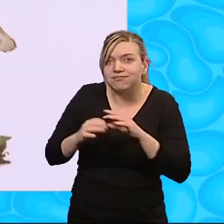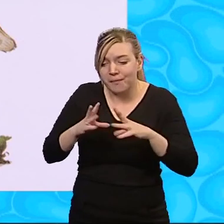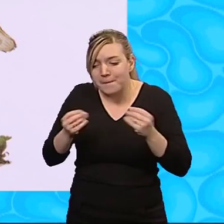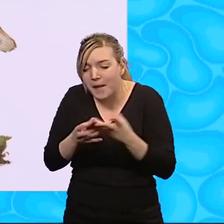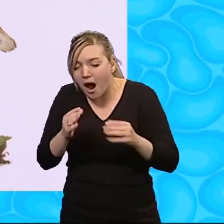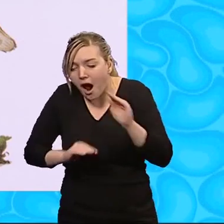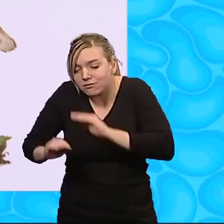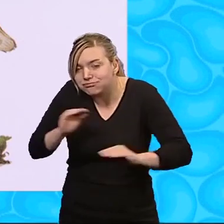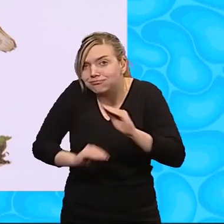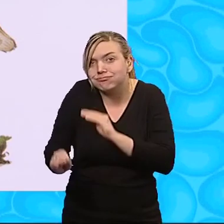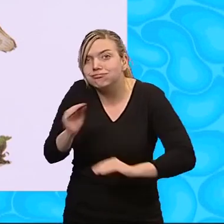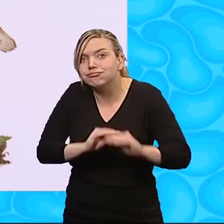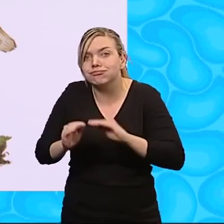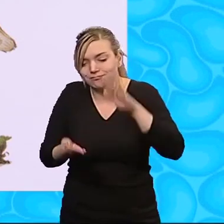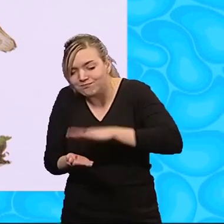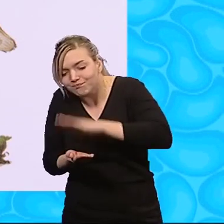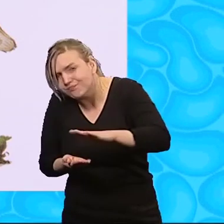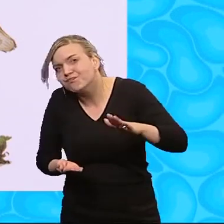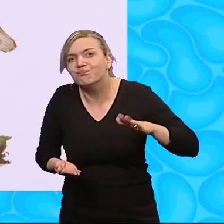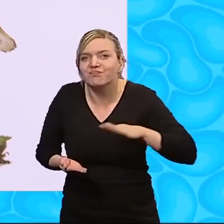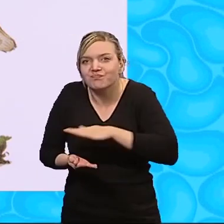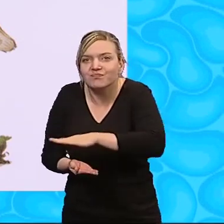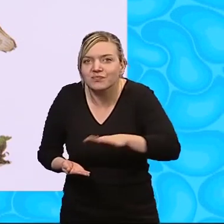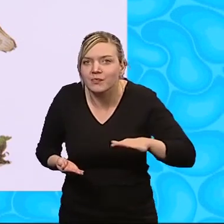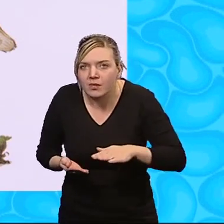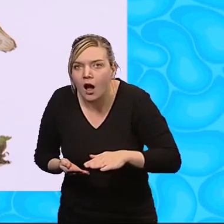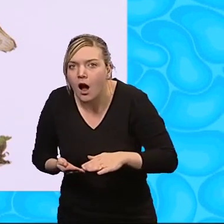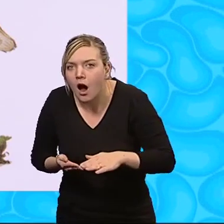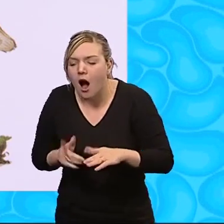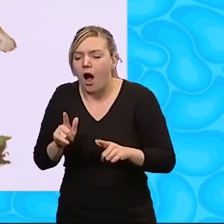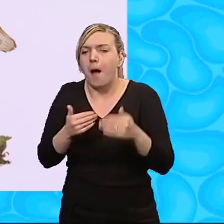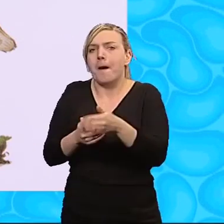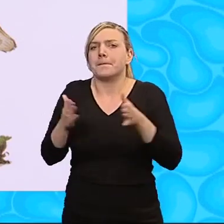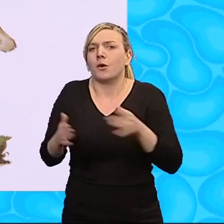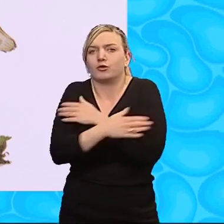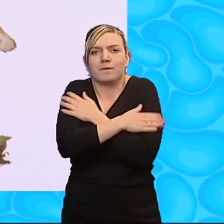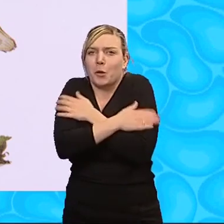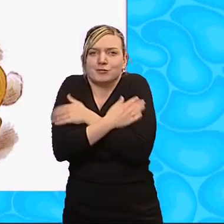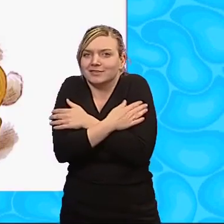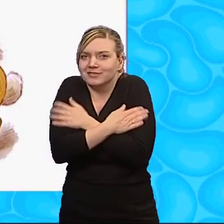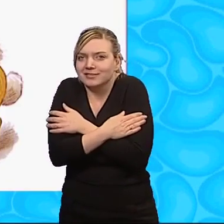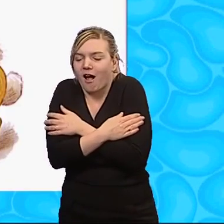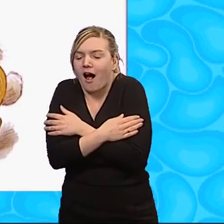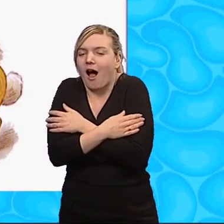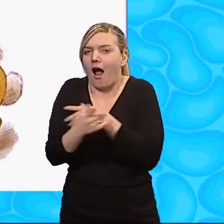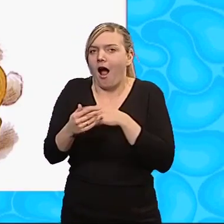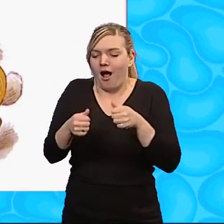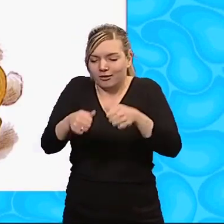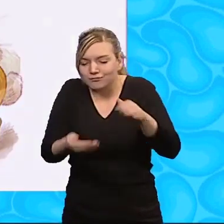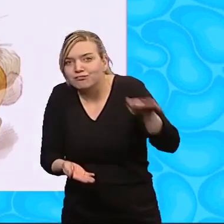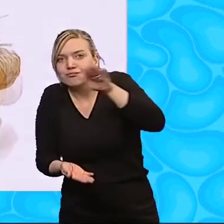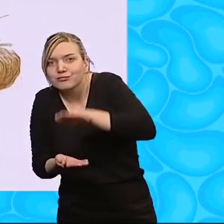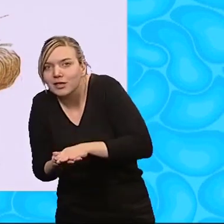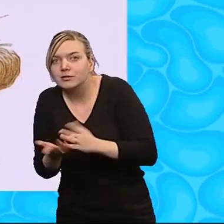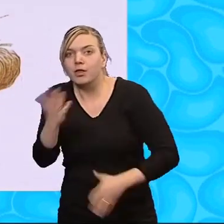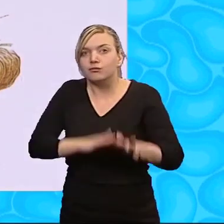snuggly darkness and patted it down with his paw. No. A box of cosiness, he said. He pressed the lid into place and